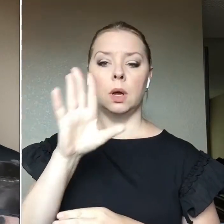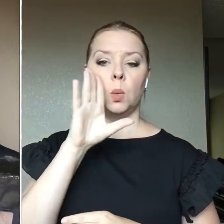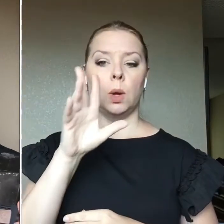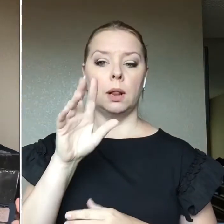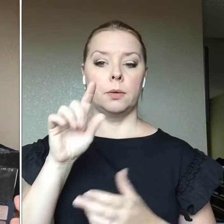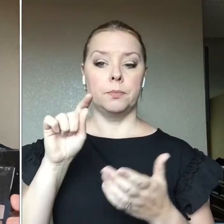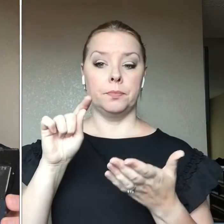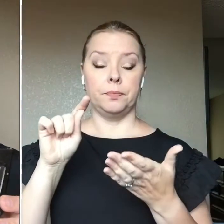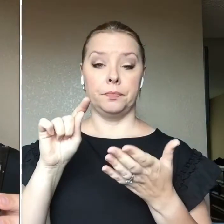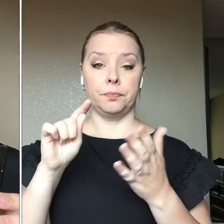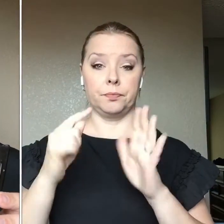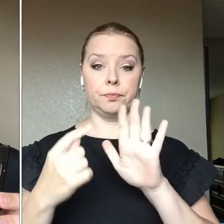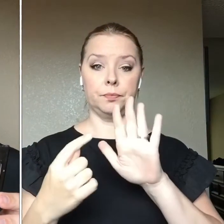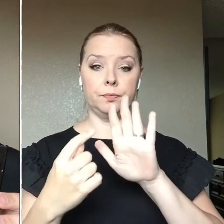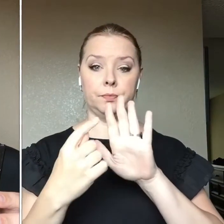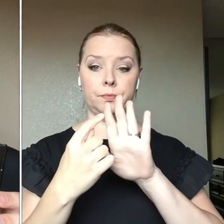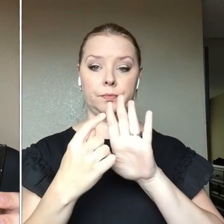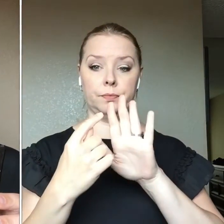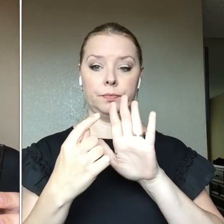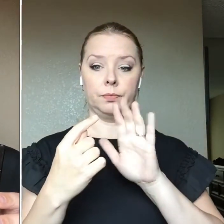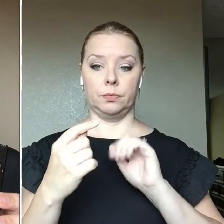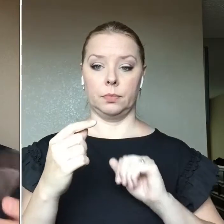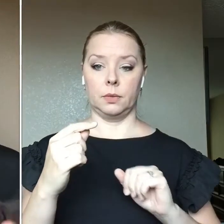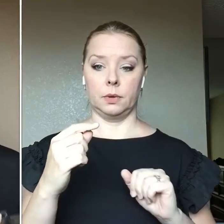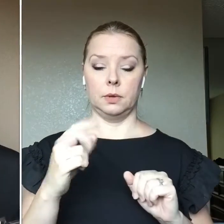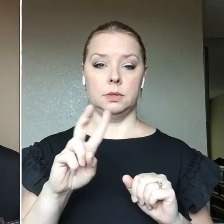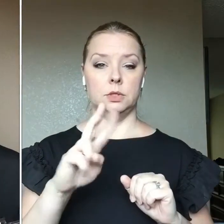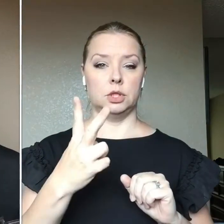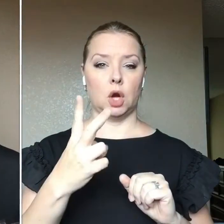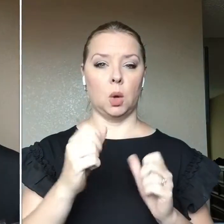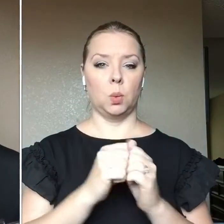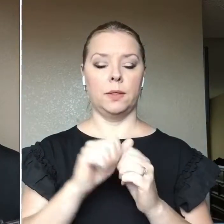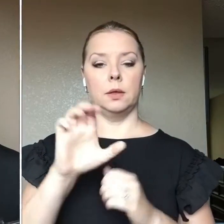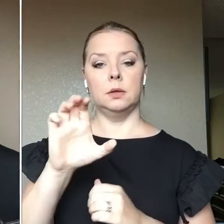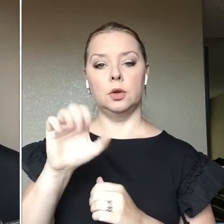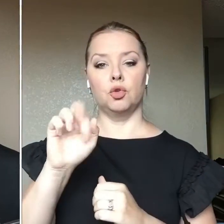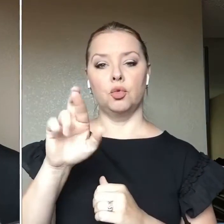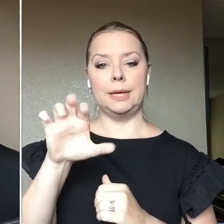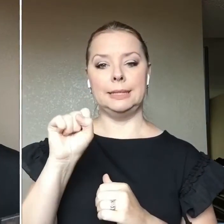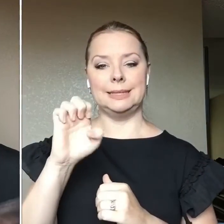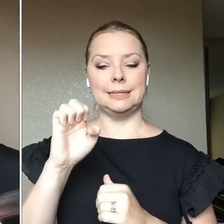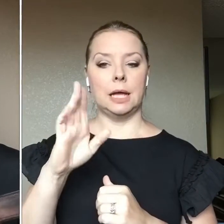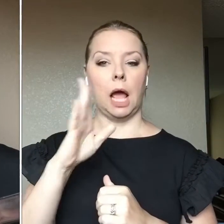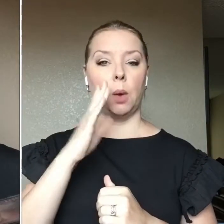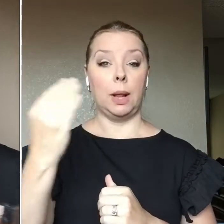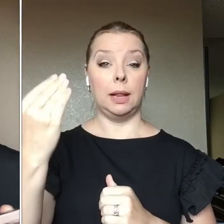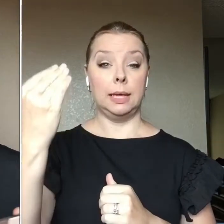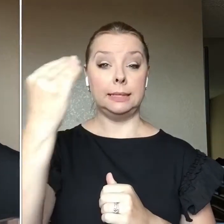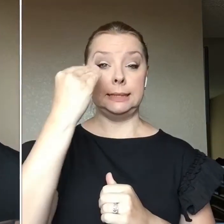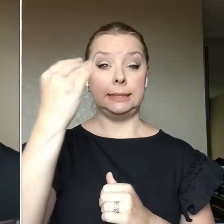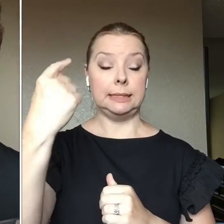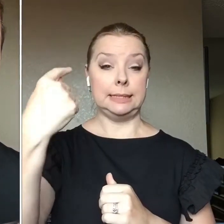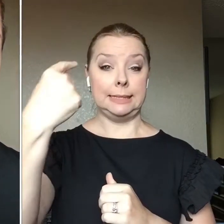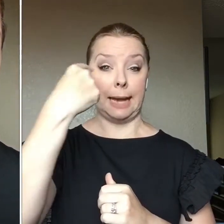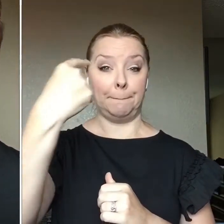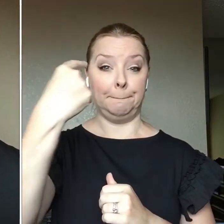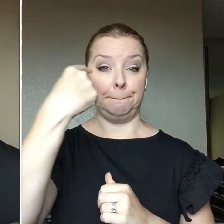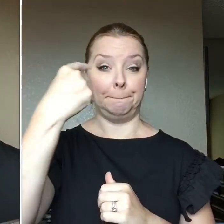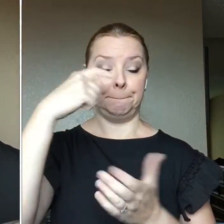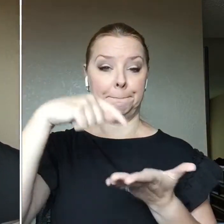the, actually, I'm going to start with the crease color and I'm just dabbing it onto the tip of the brush and then